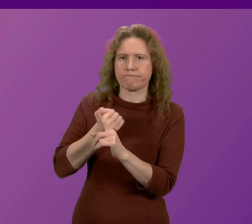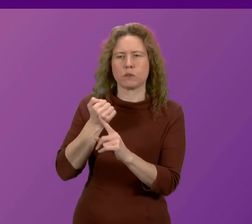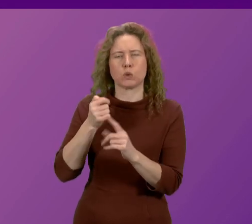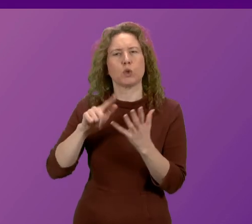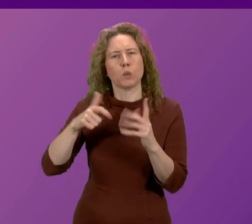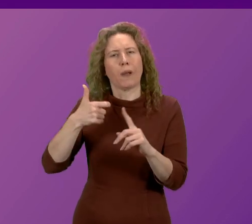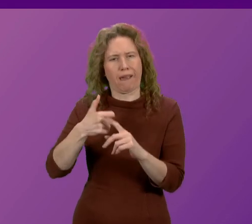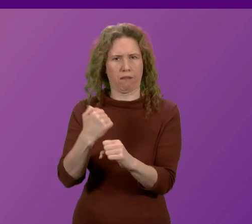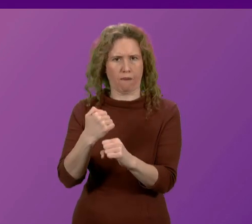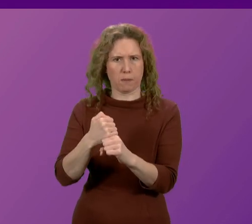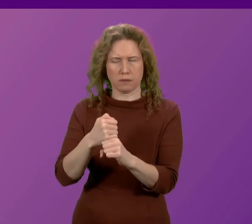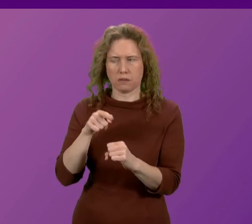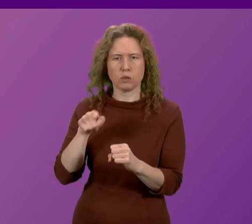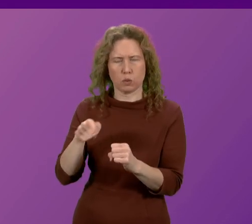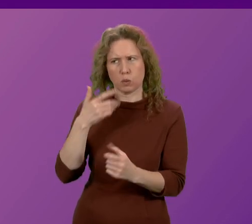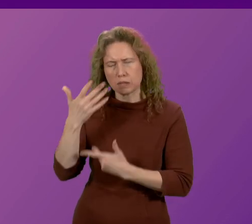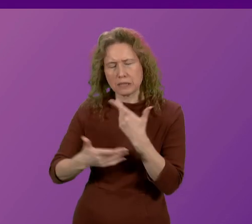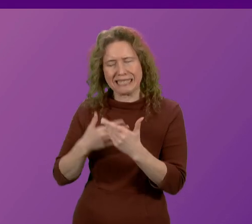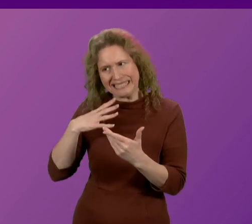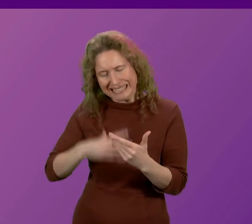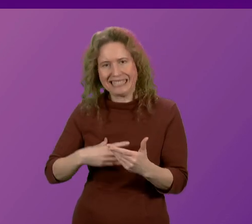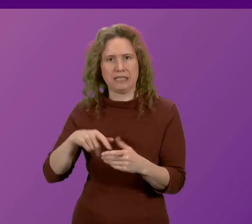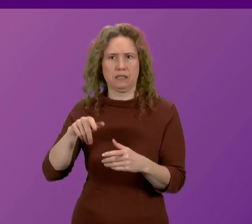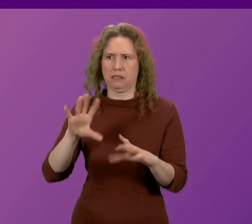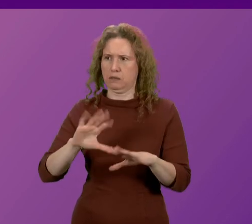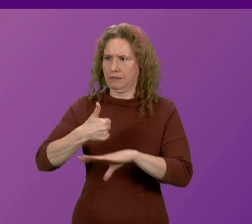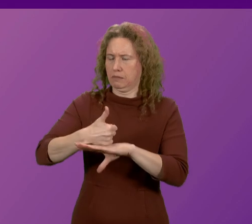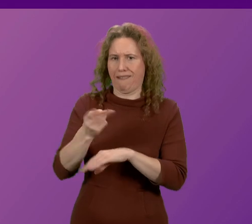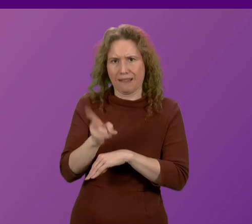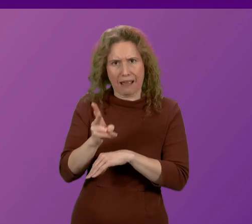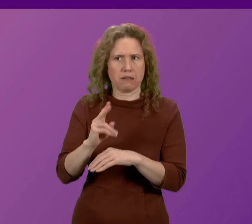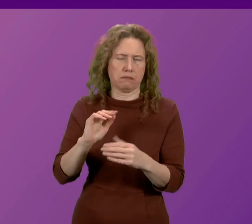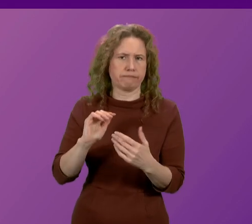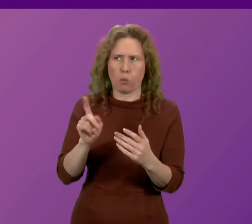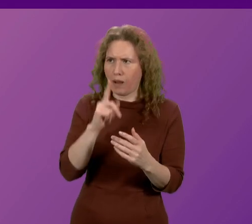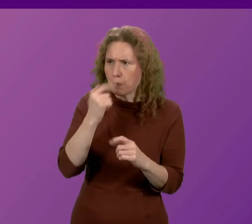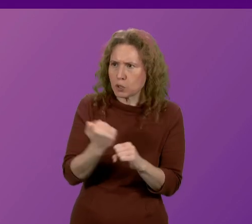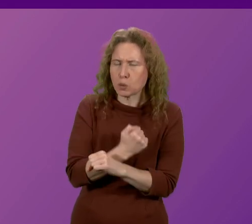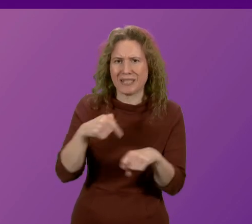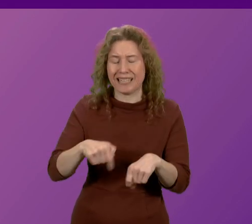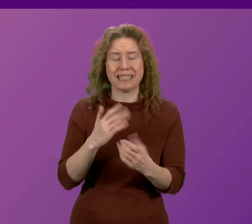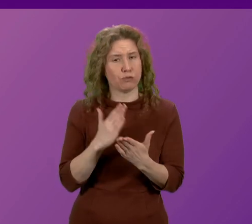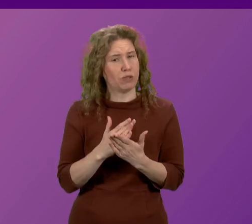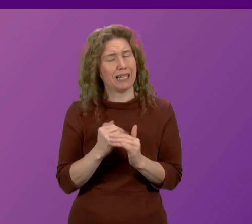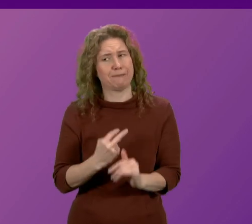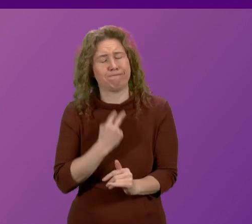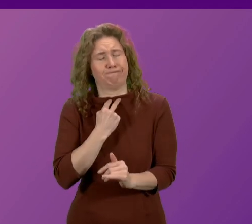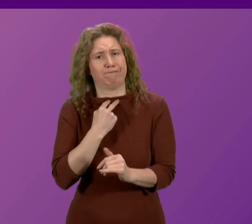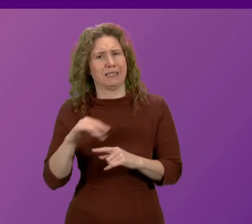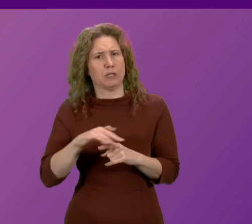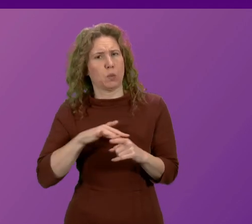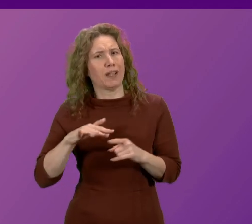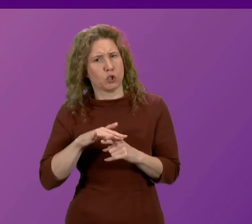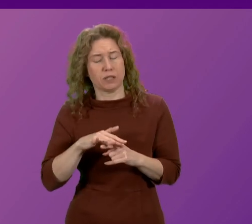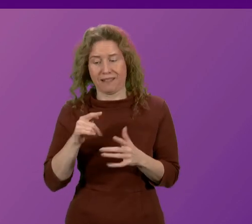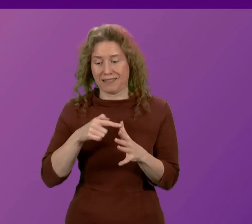UK government on that basis to see what can be achieved here. It is a deeply regrettable situation that